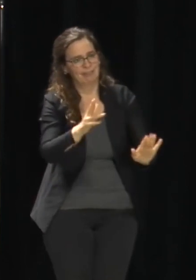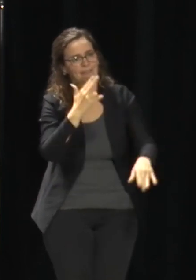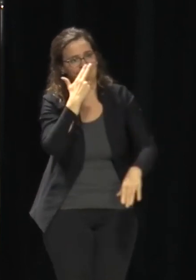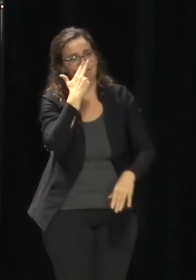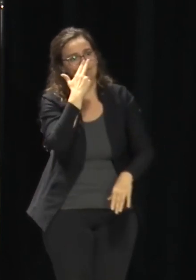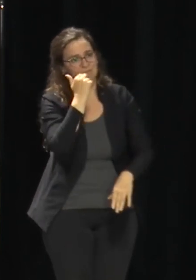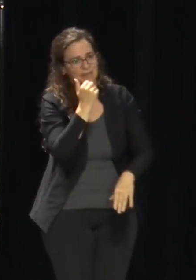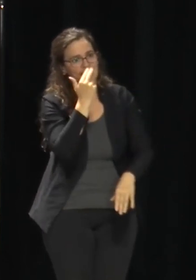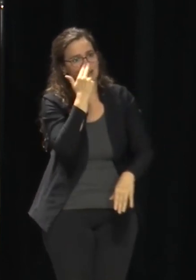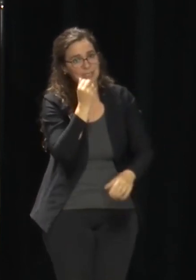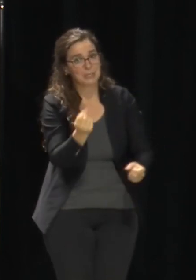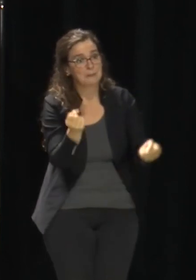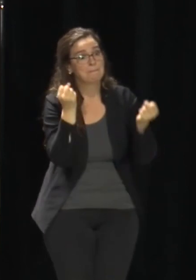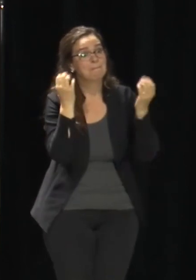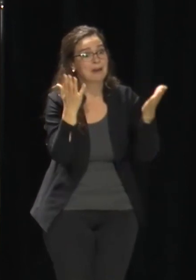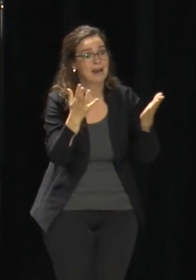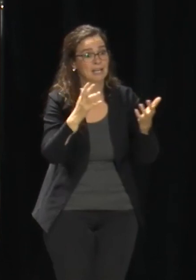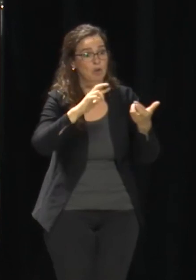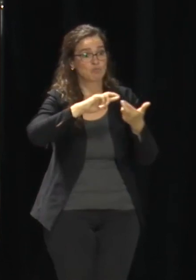cousin of mine.